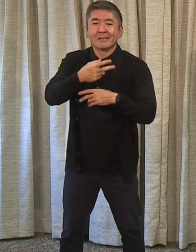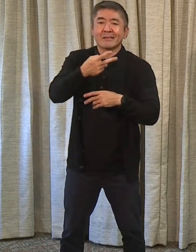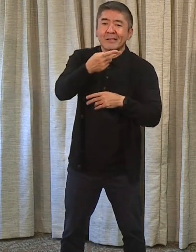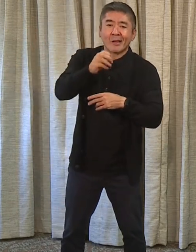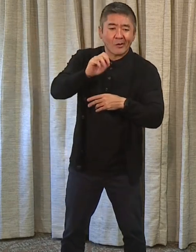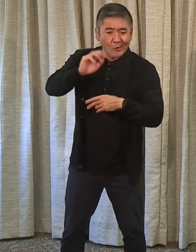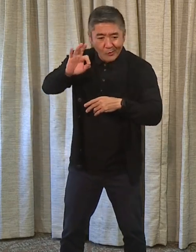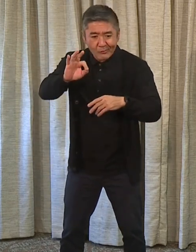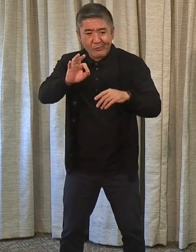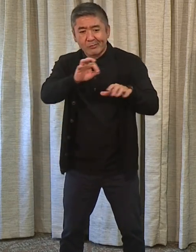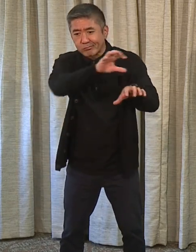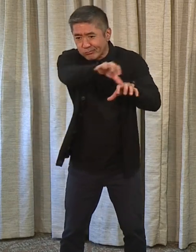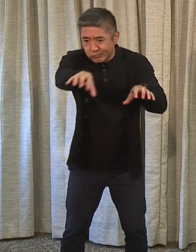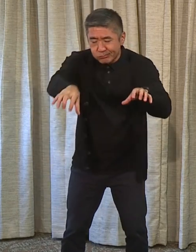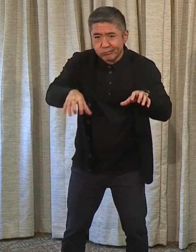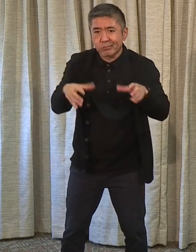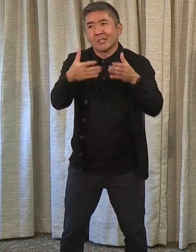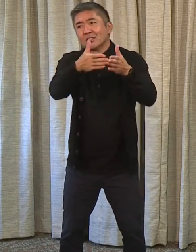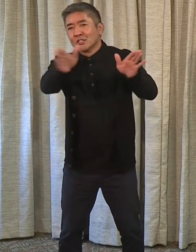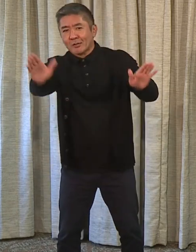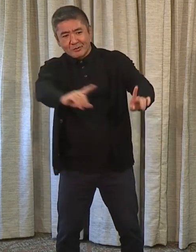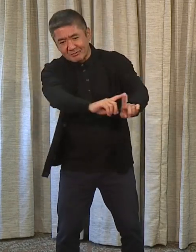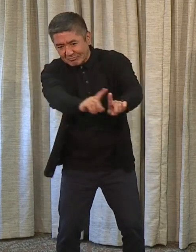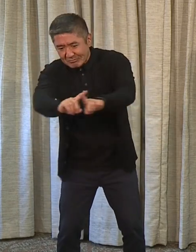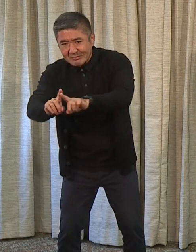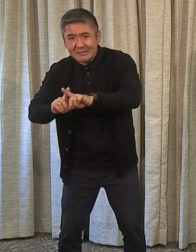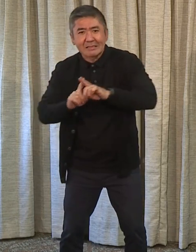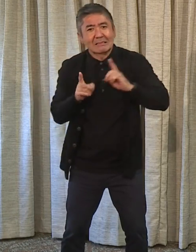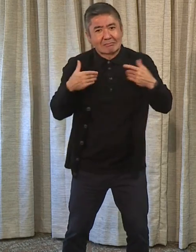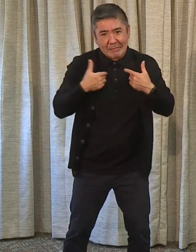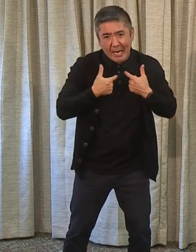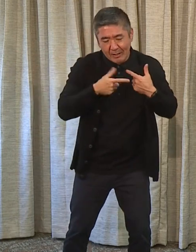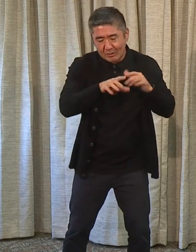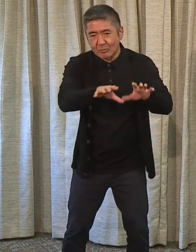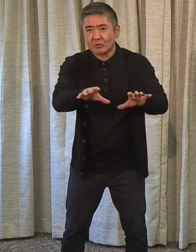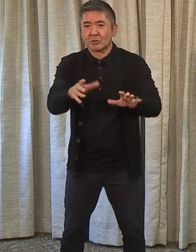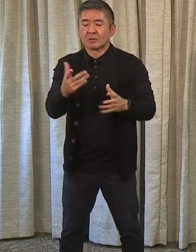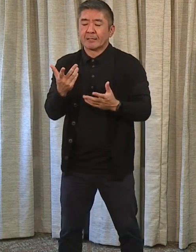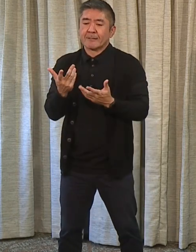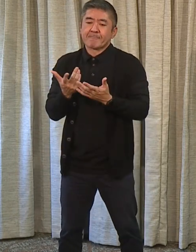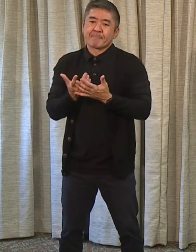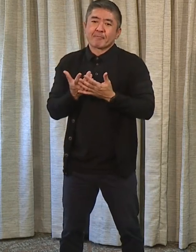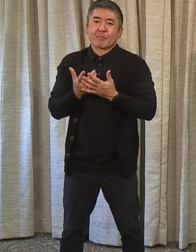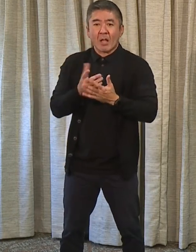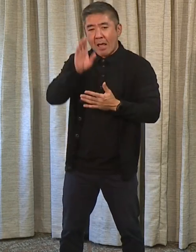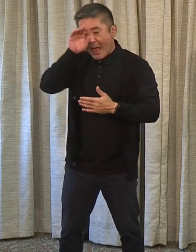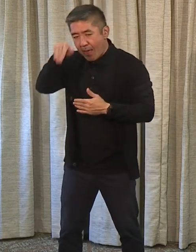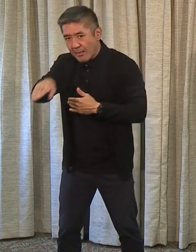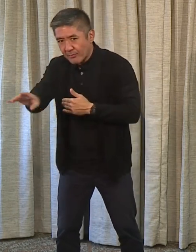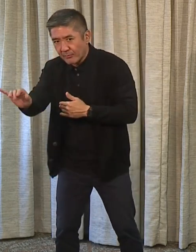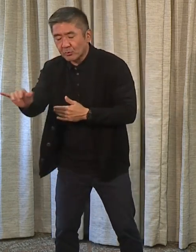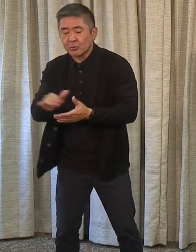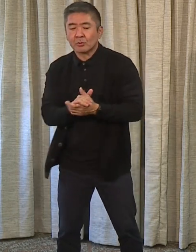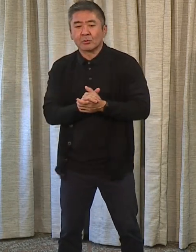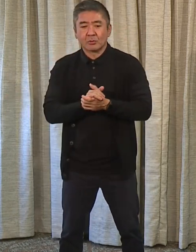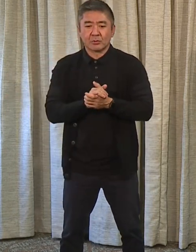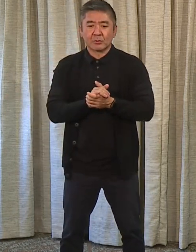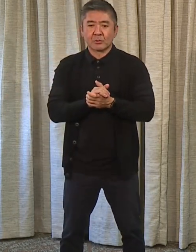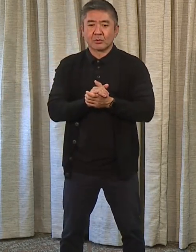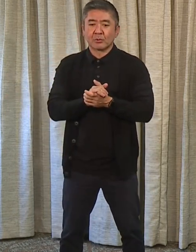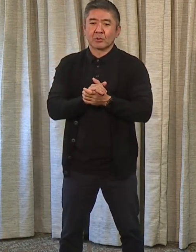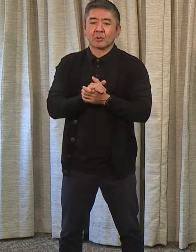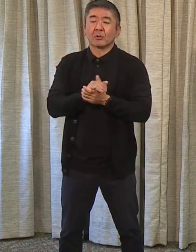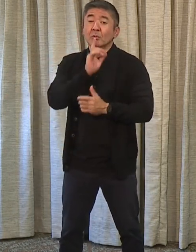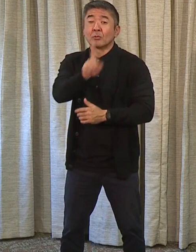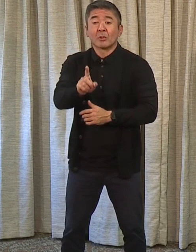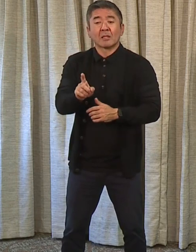overall generalization of a lot of the mammals, and also the elephants. It's really important